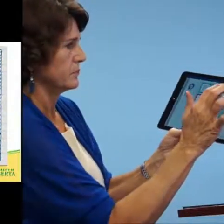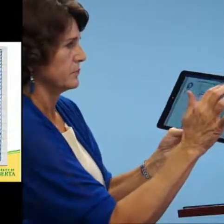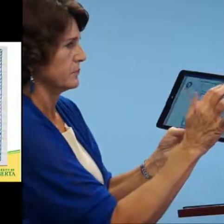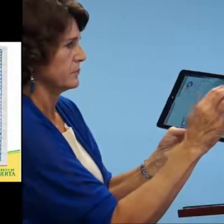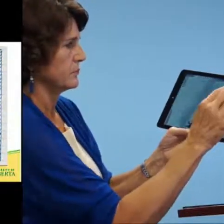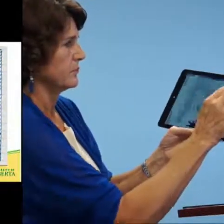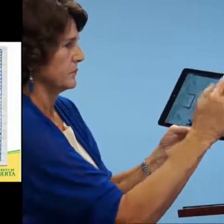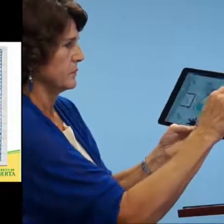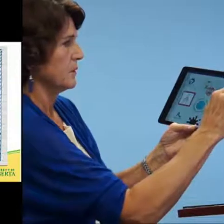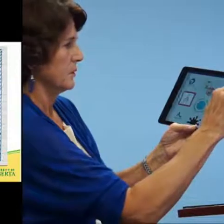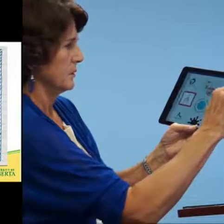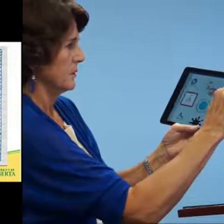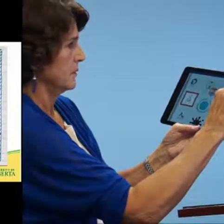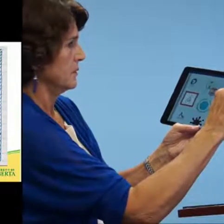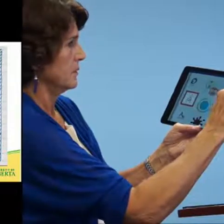So I'll get back to where I was.